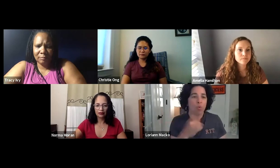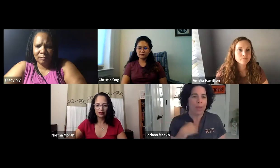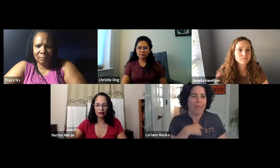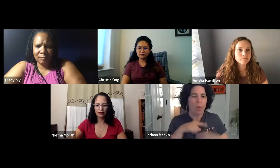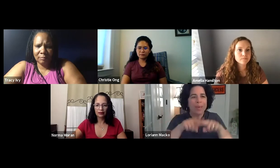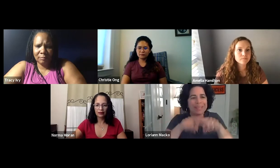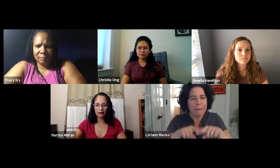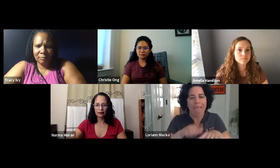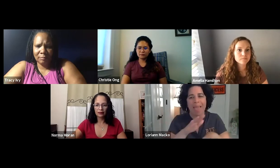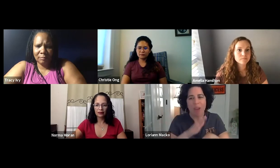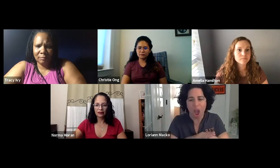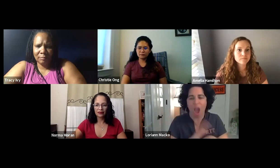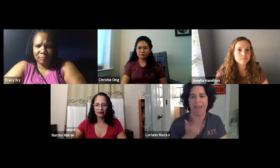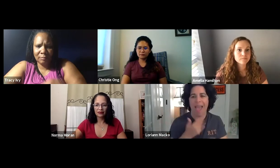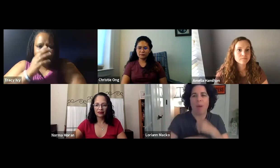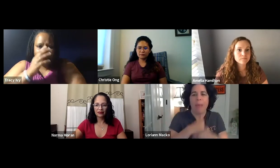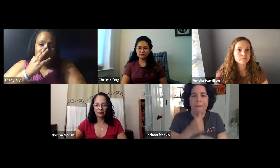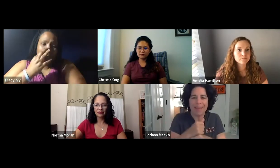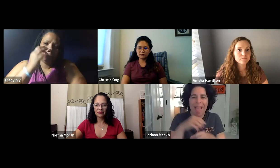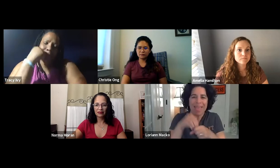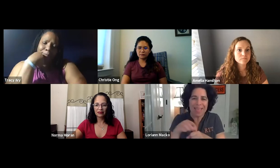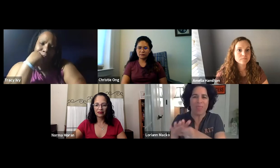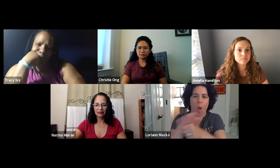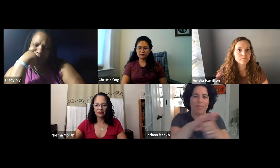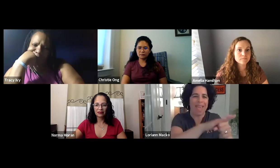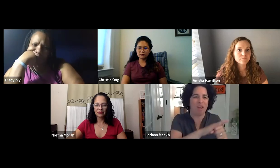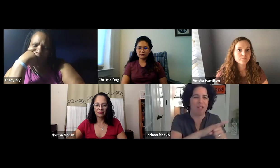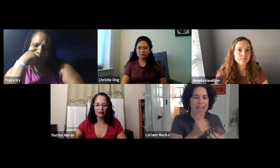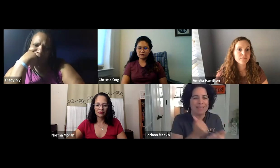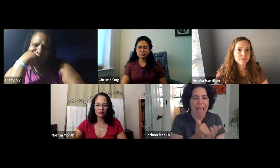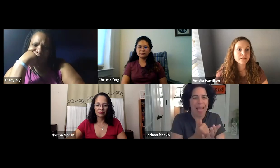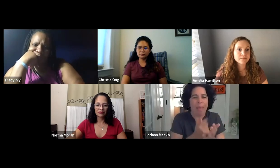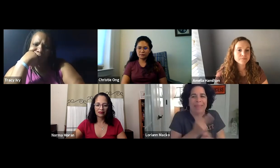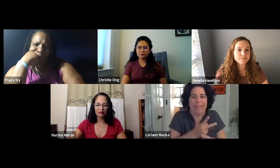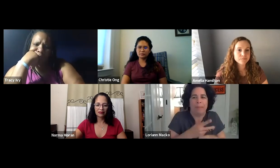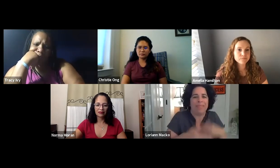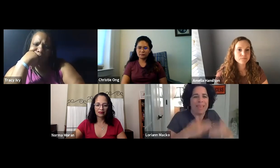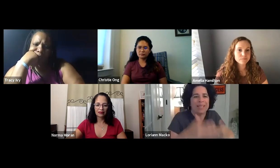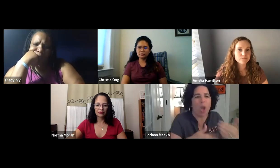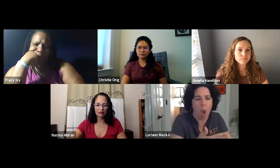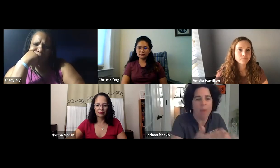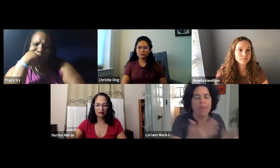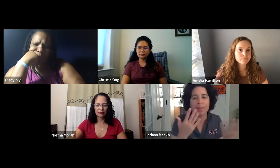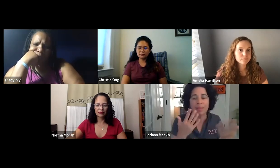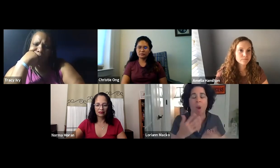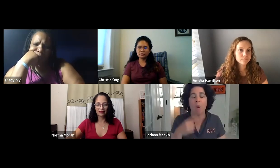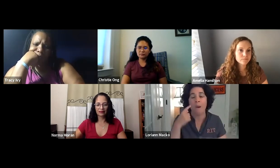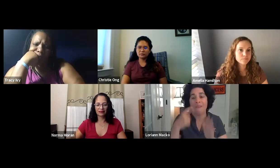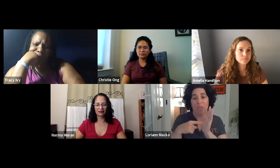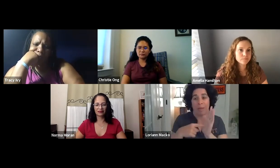active than others. Really, it does depend on our alumni in each of those areas to help keep things going.